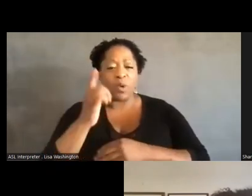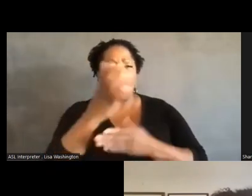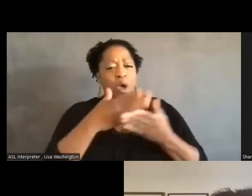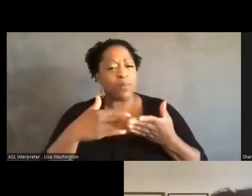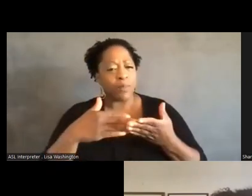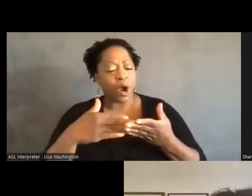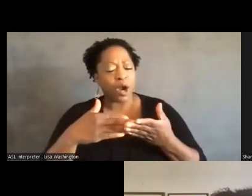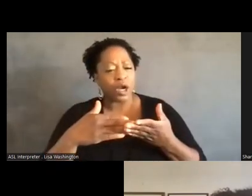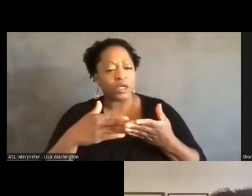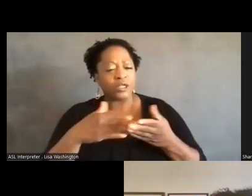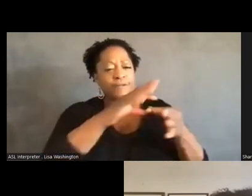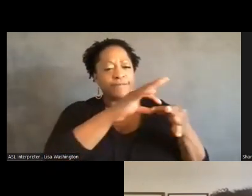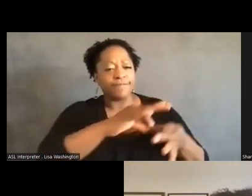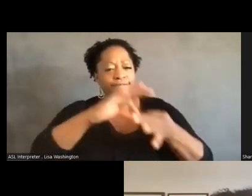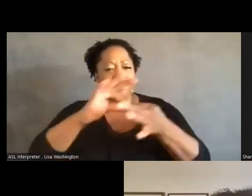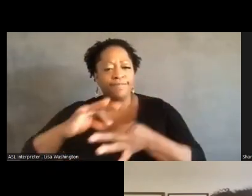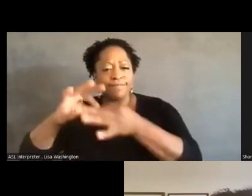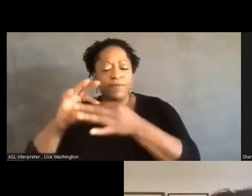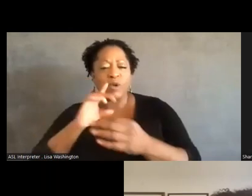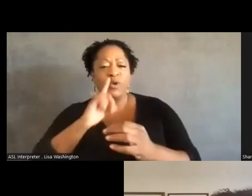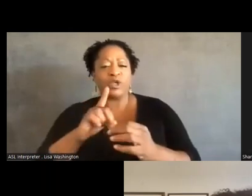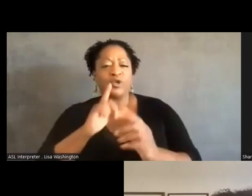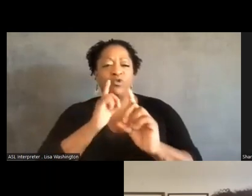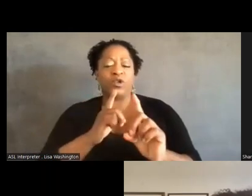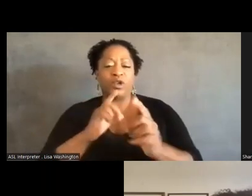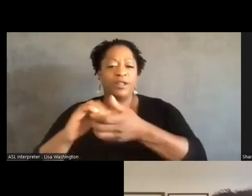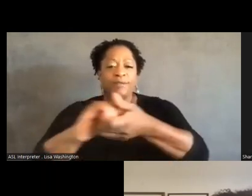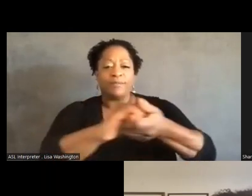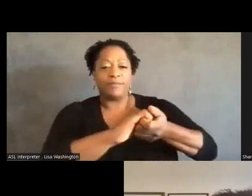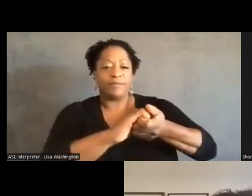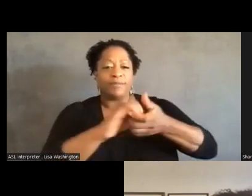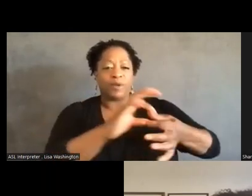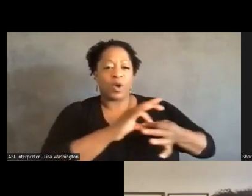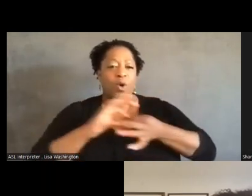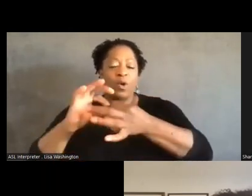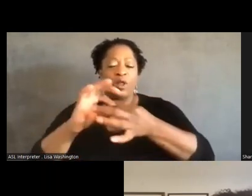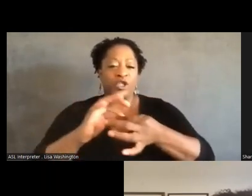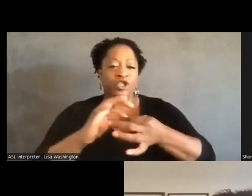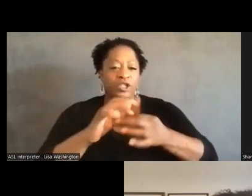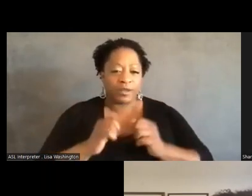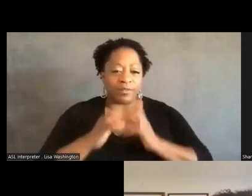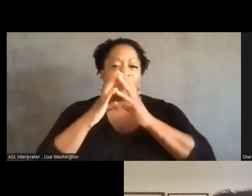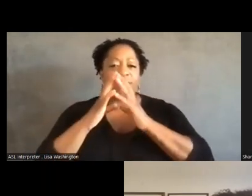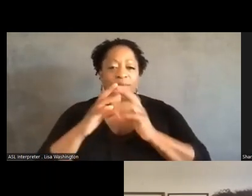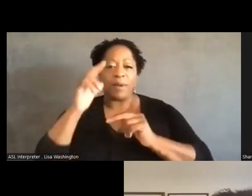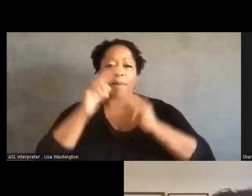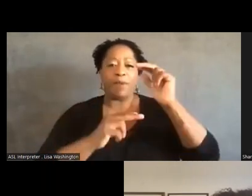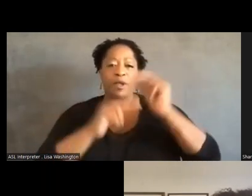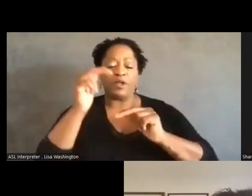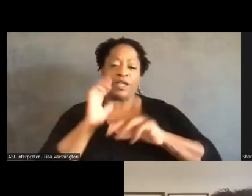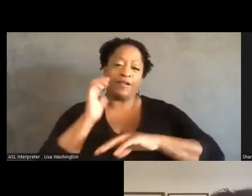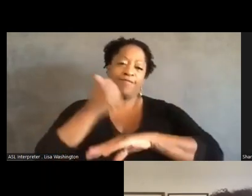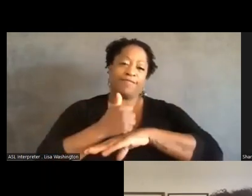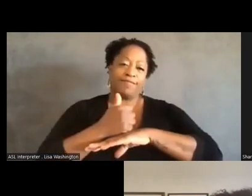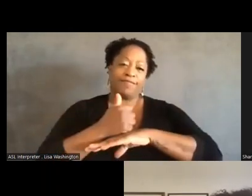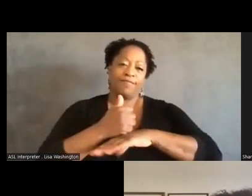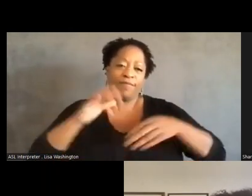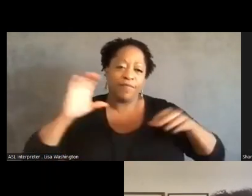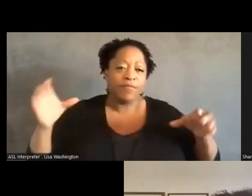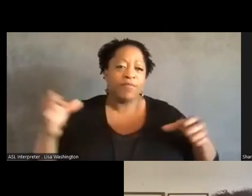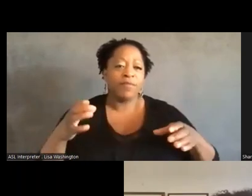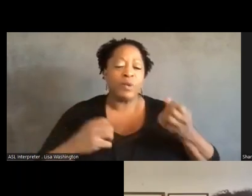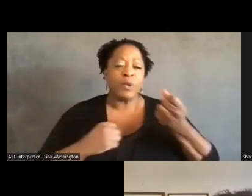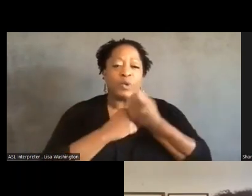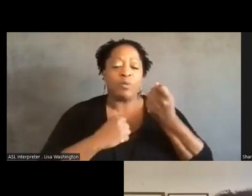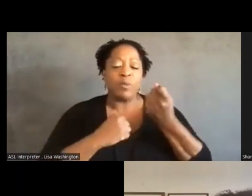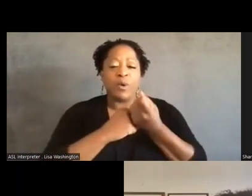was really around coalition building in ways that, um, you know, as,